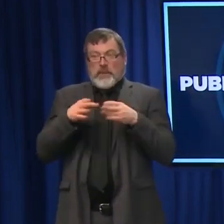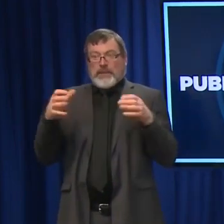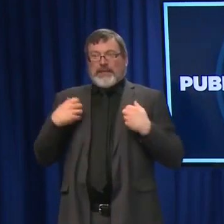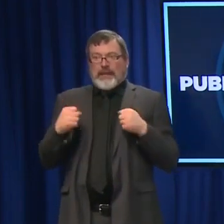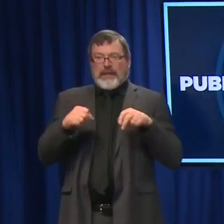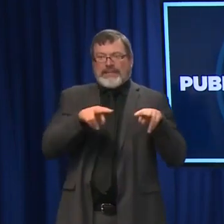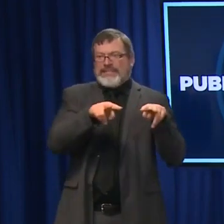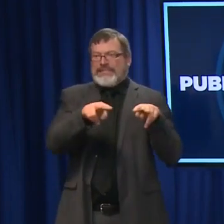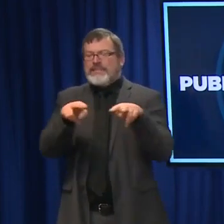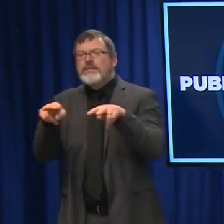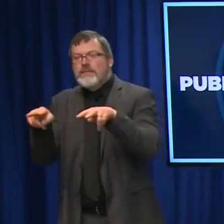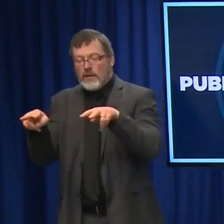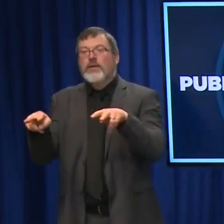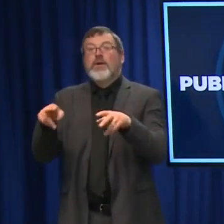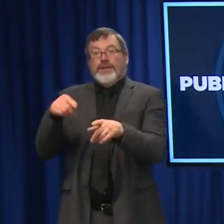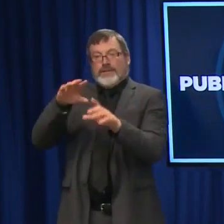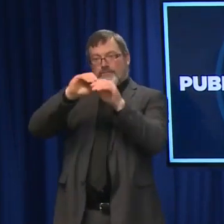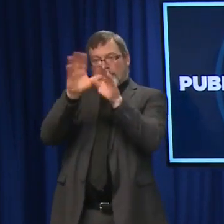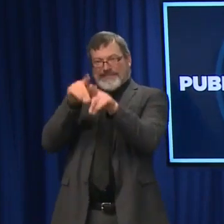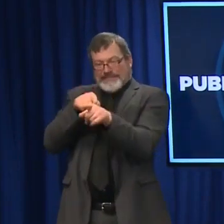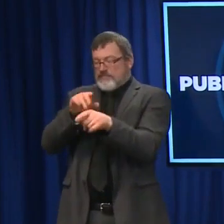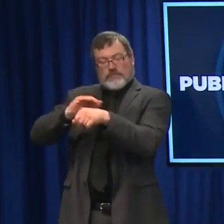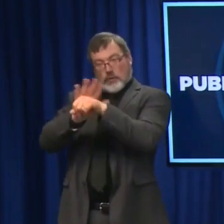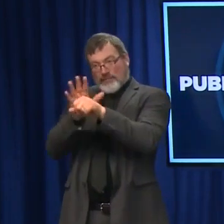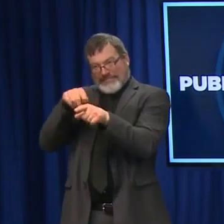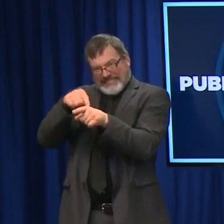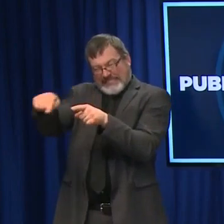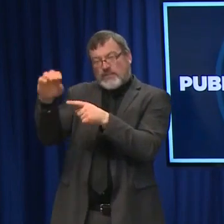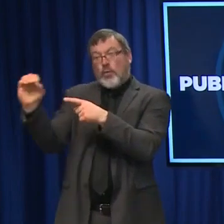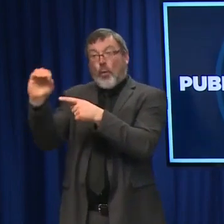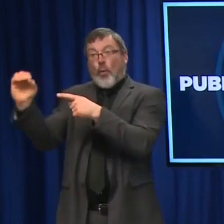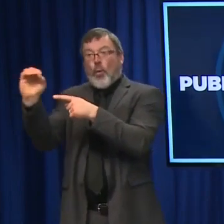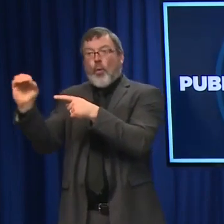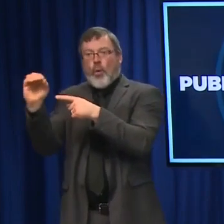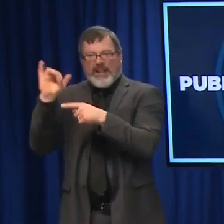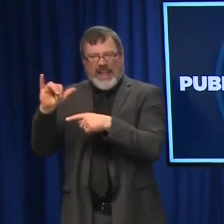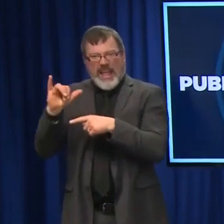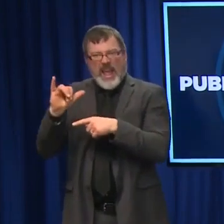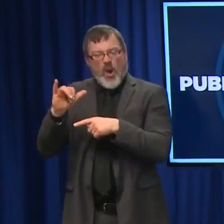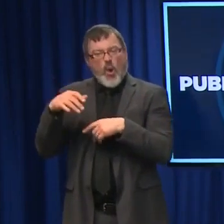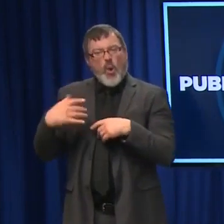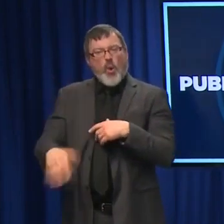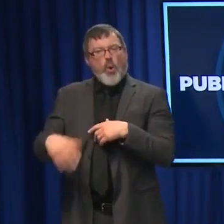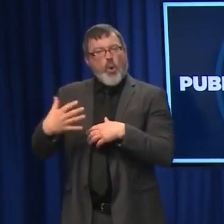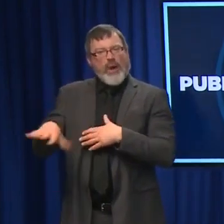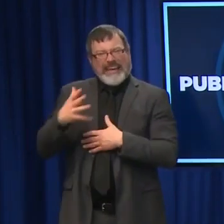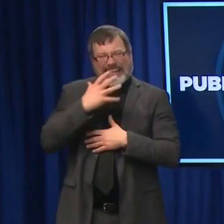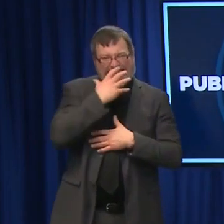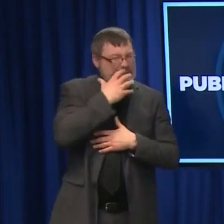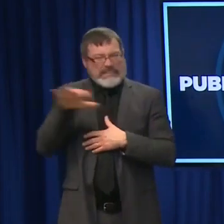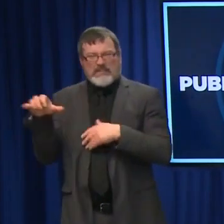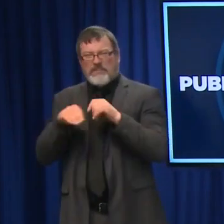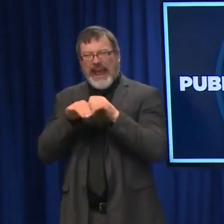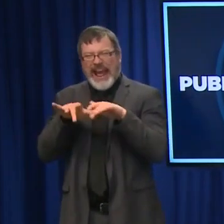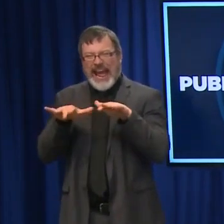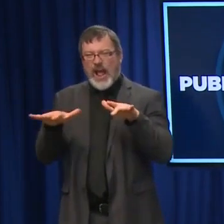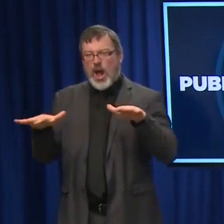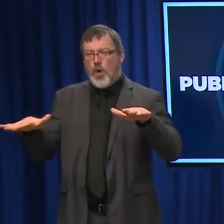variant. And as I'm sure people are aware, there are increasing infections with the Omicron variant across the country.